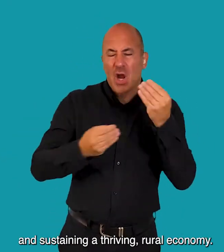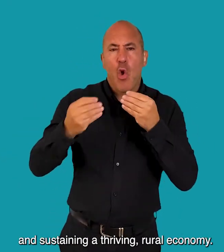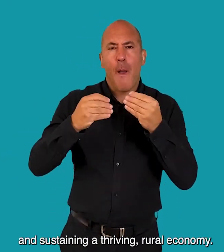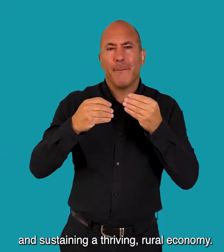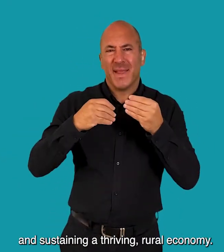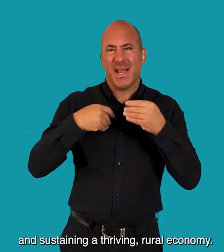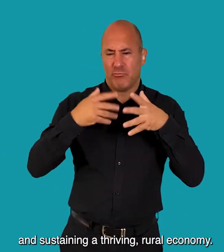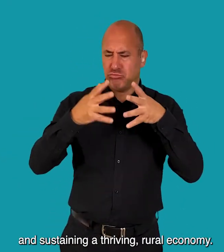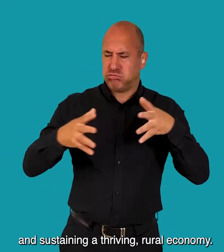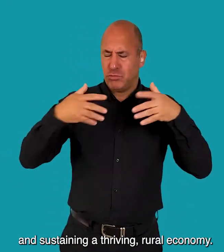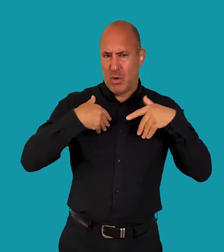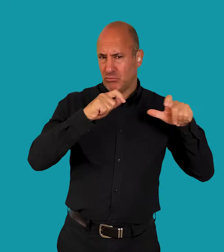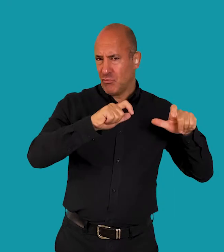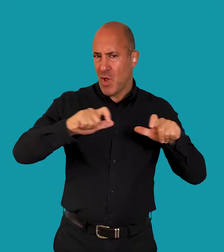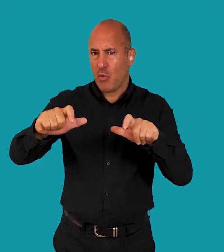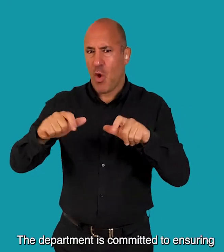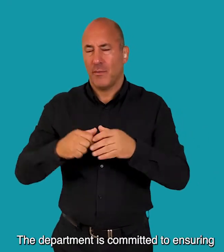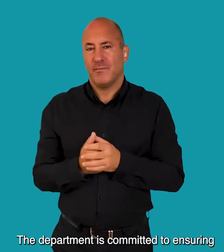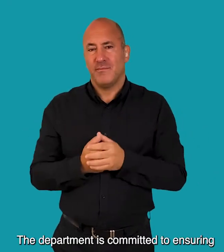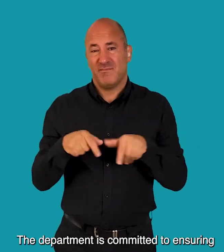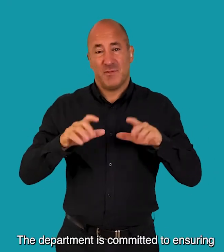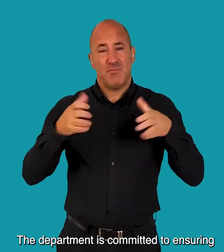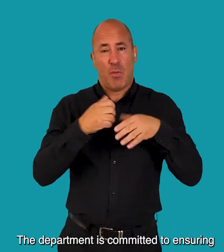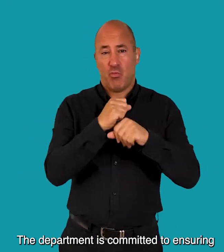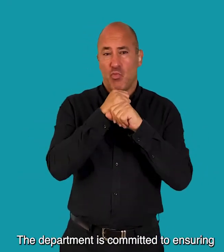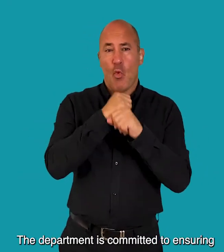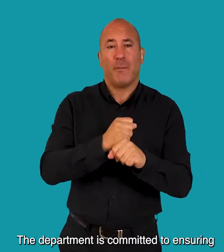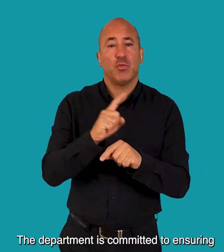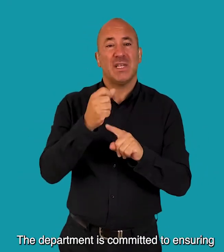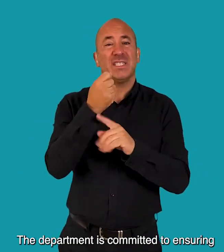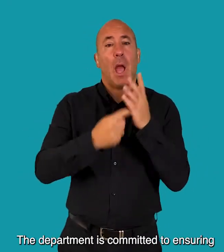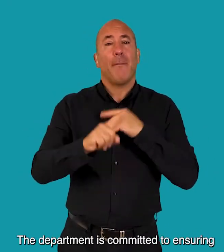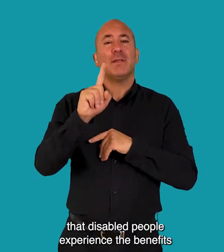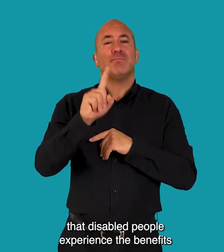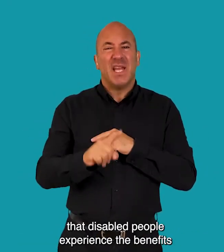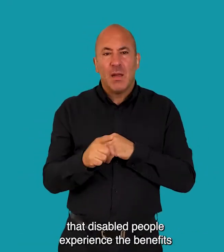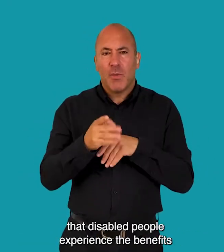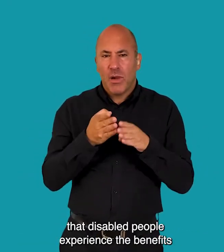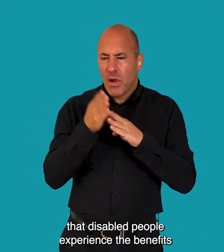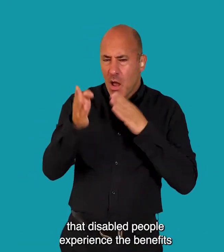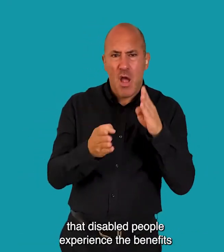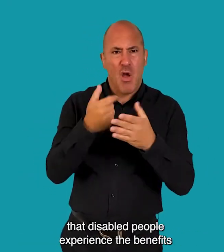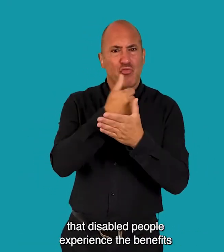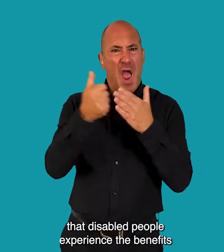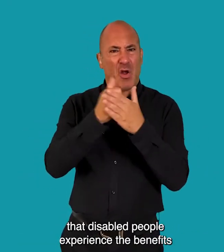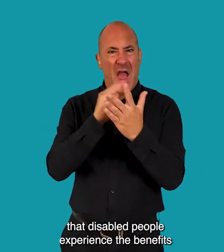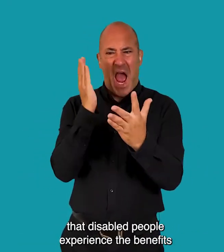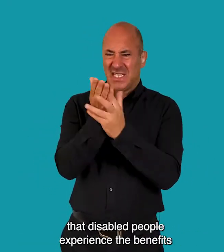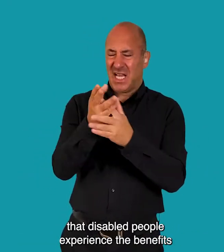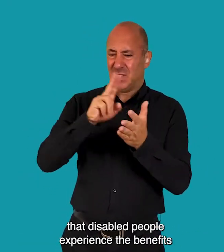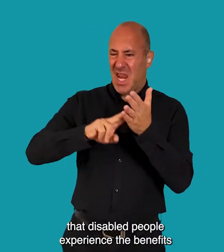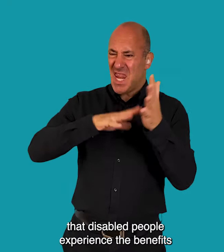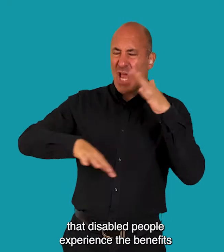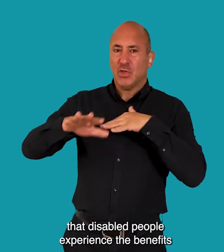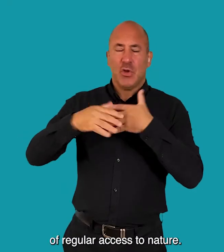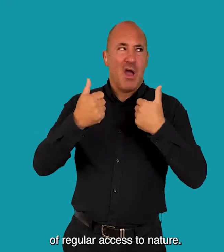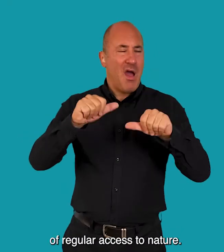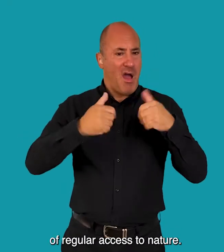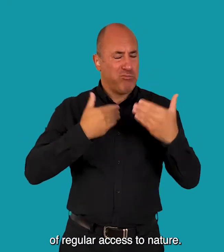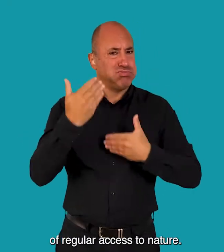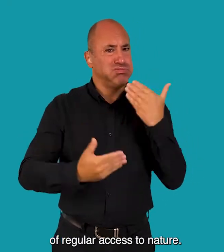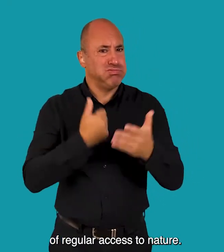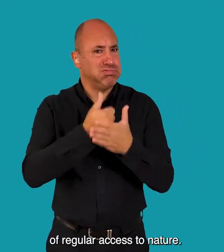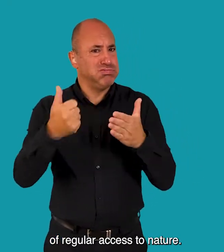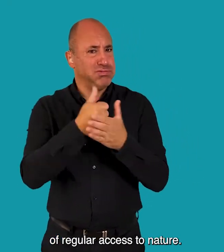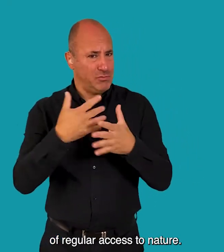thriving rural economy The Department is committed to ensuring that disabled people experience the benefits of